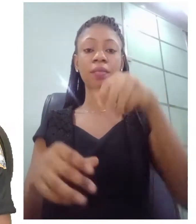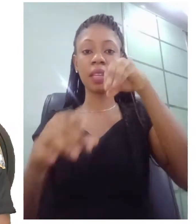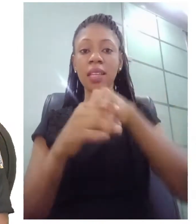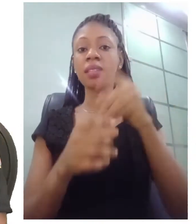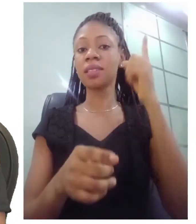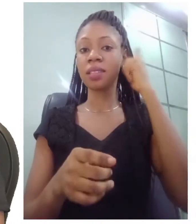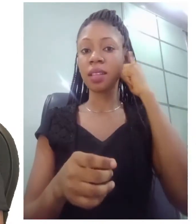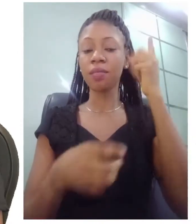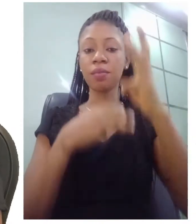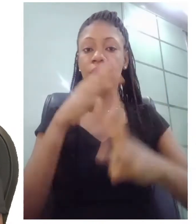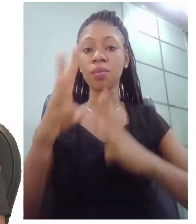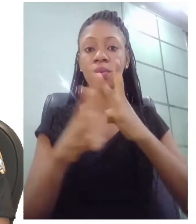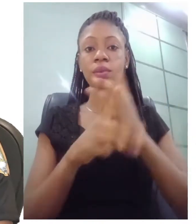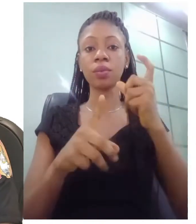that age.